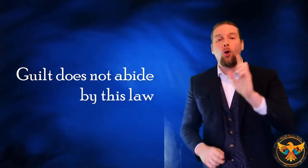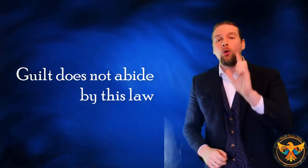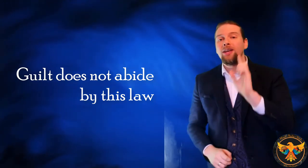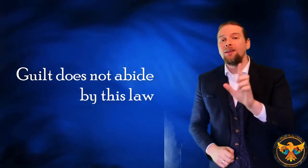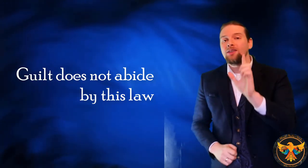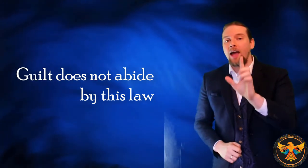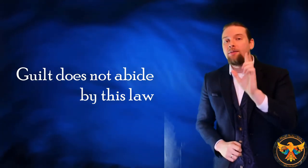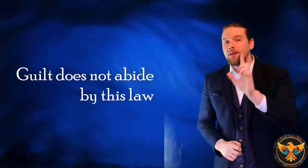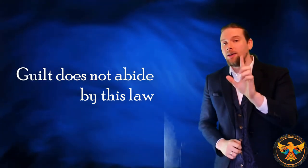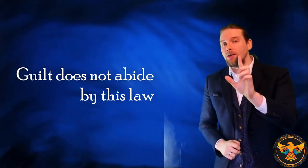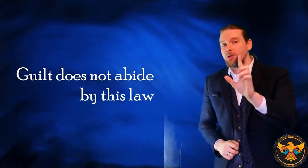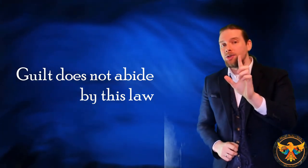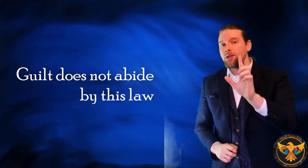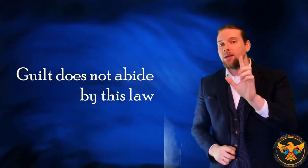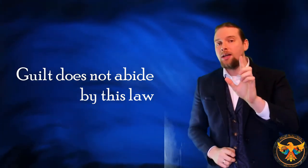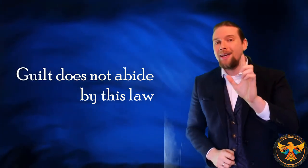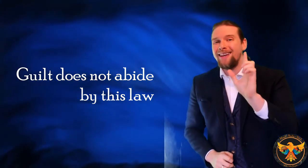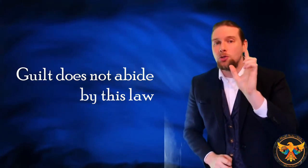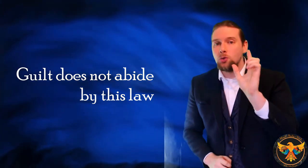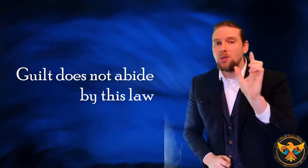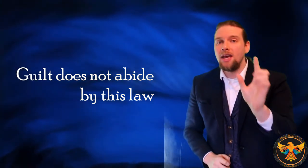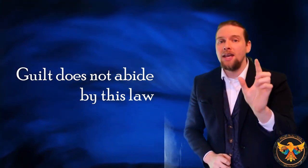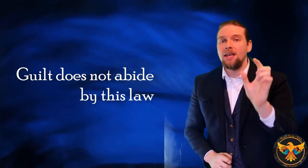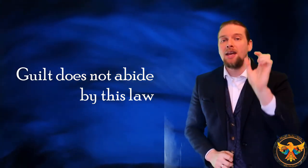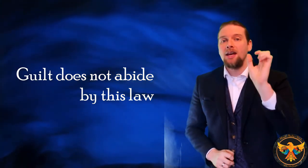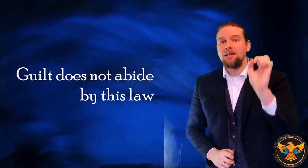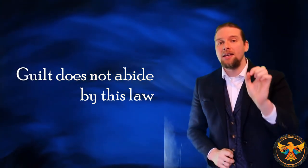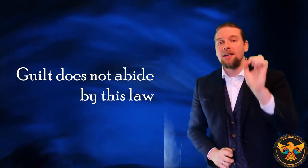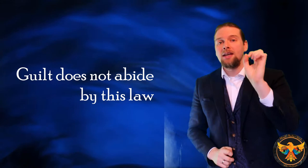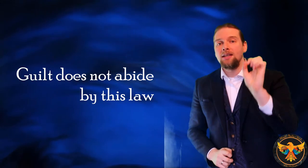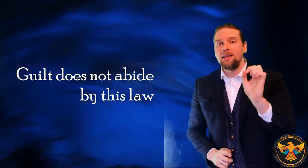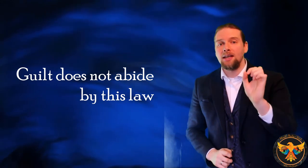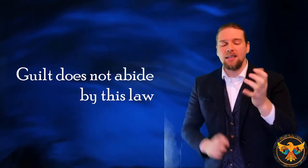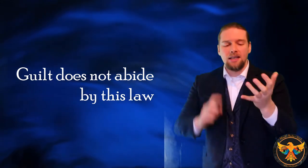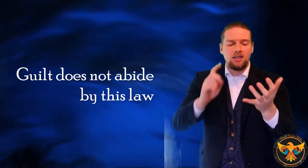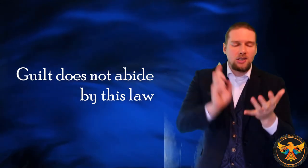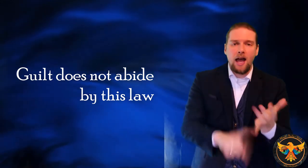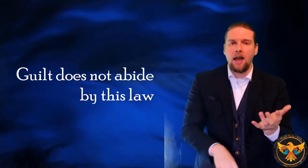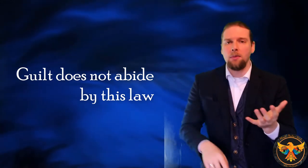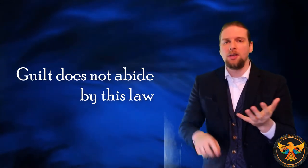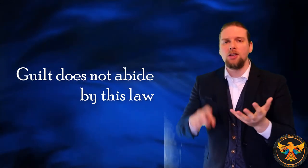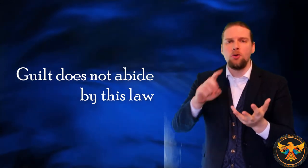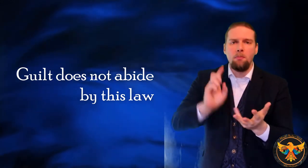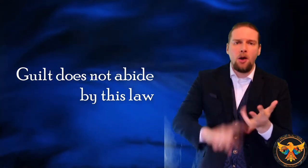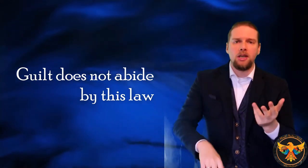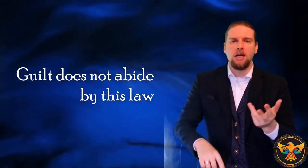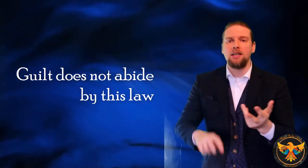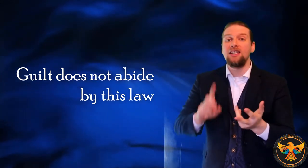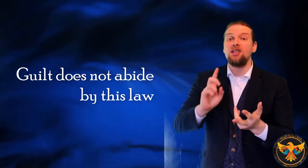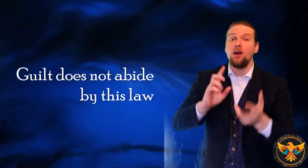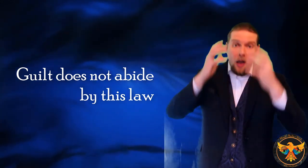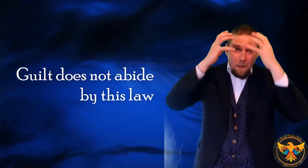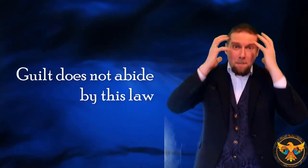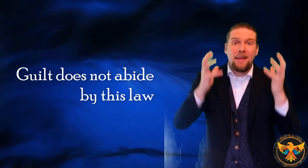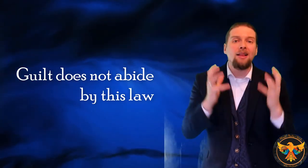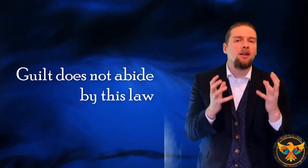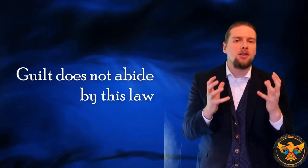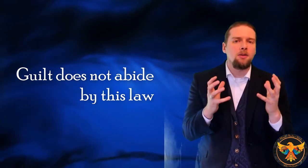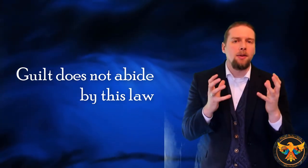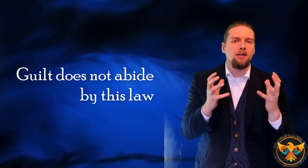All guilt ever does is to take, take, take. It takes your time. It takes your money. It takes your mental stability.